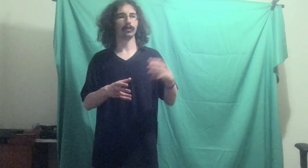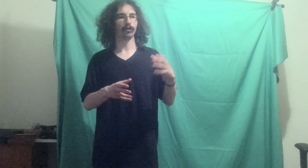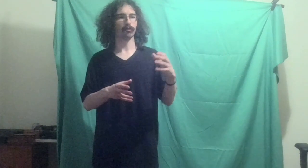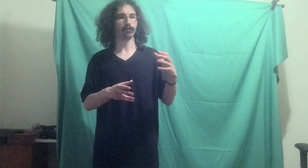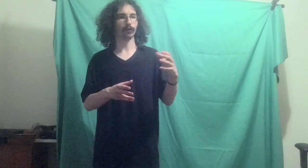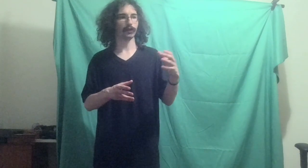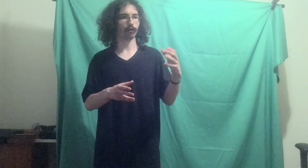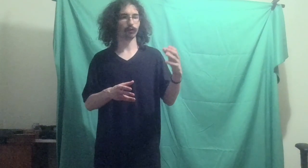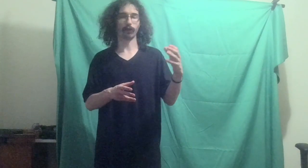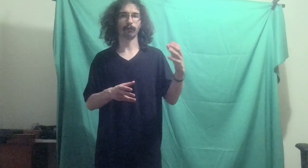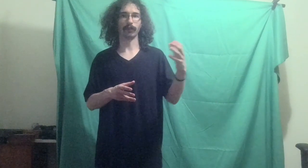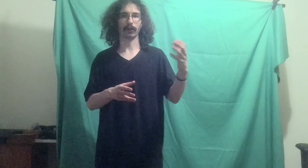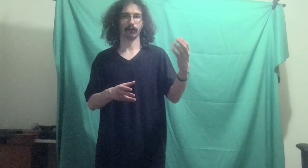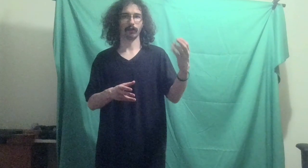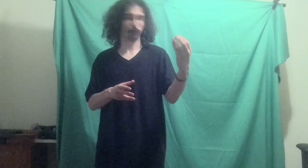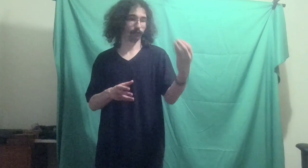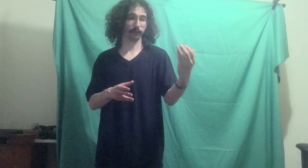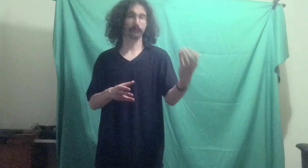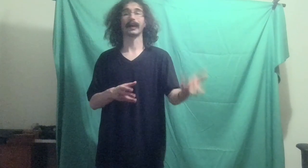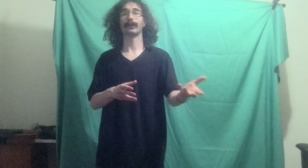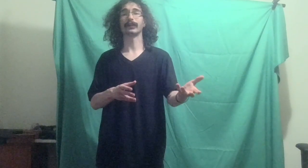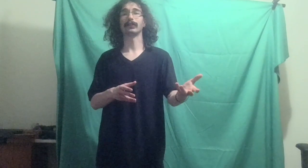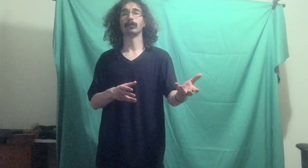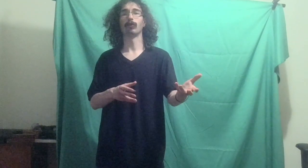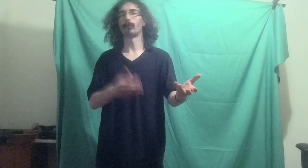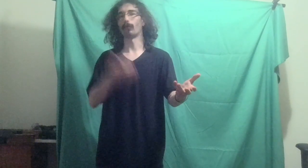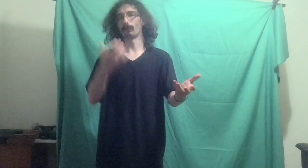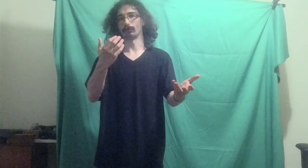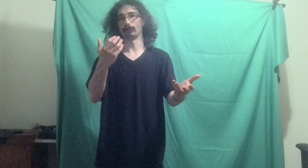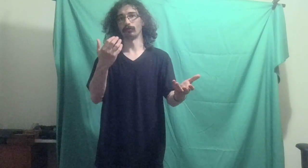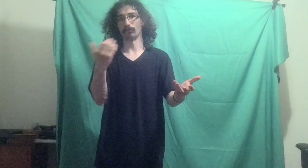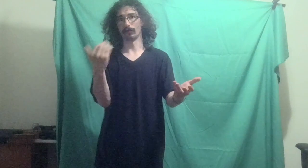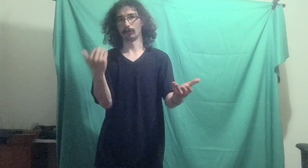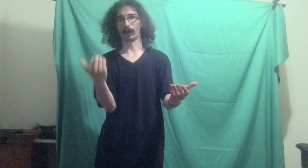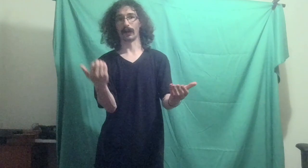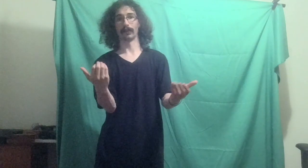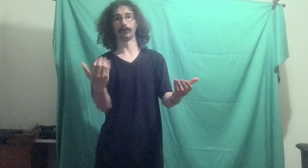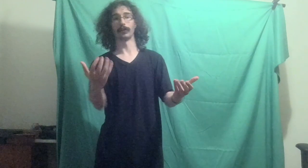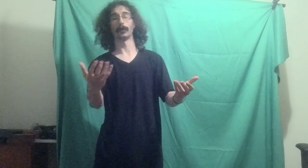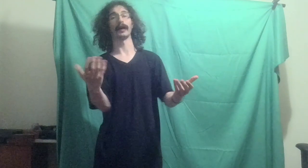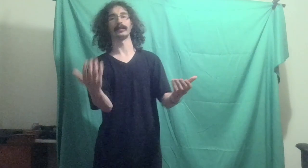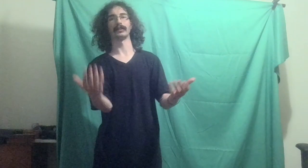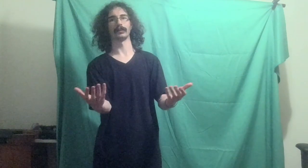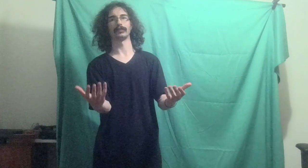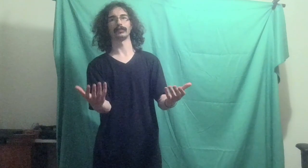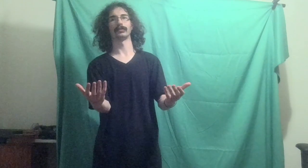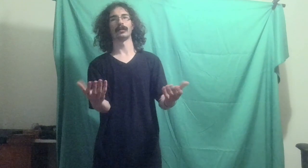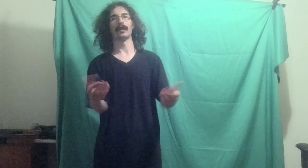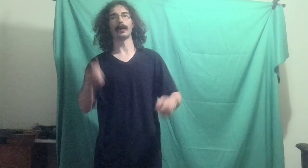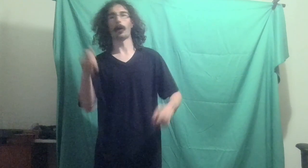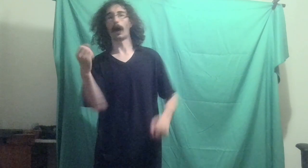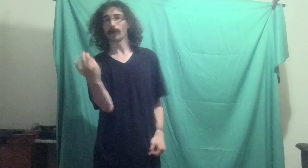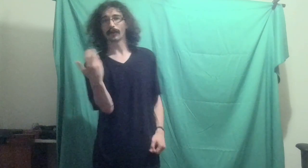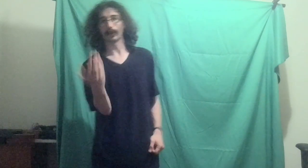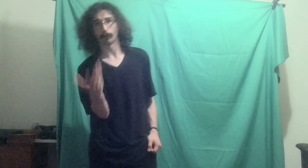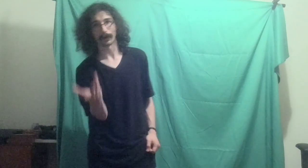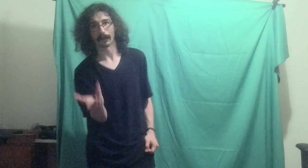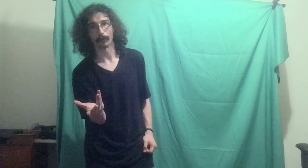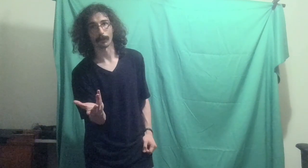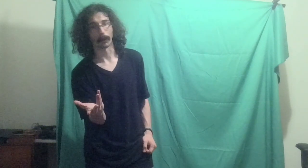you either grow via your personality or your video ideas. Now, I'm not that great at coming up with